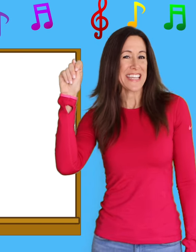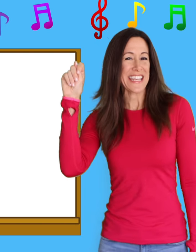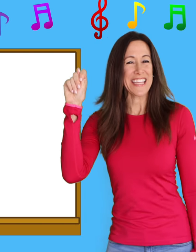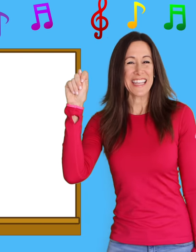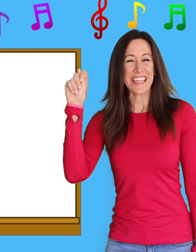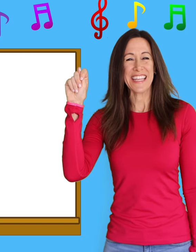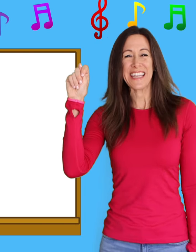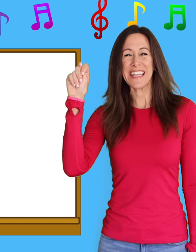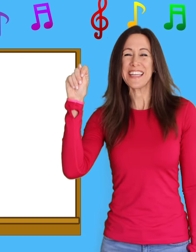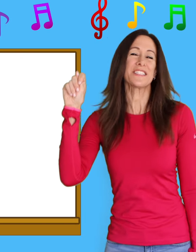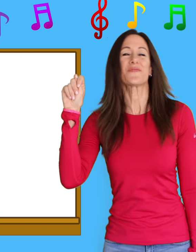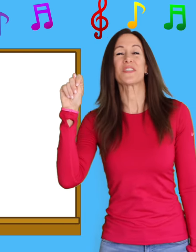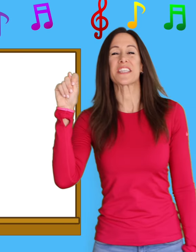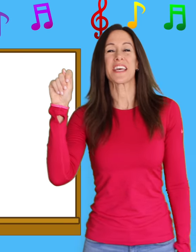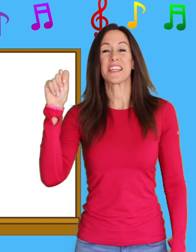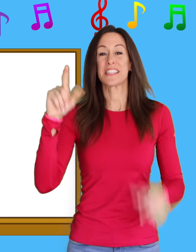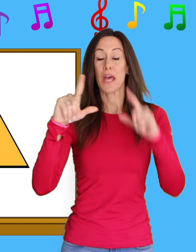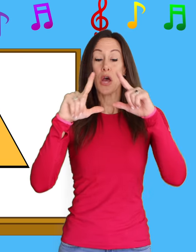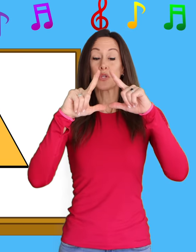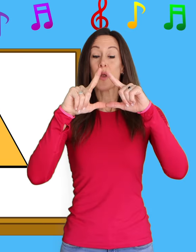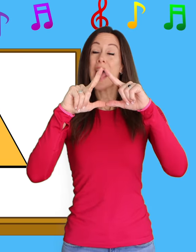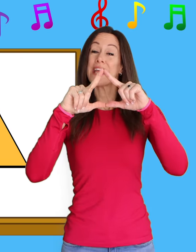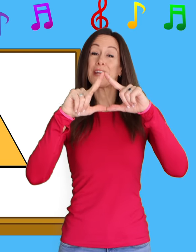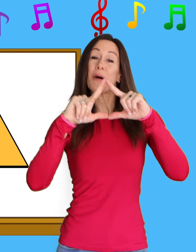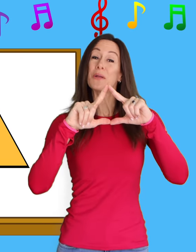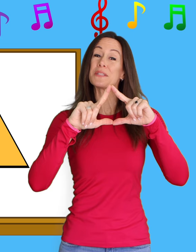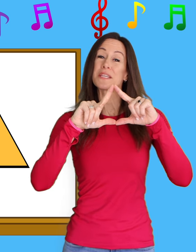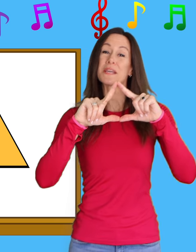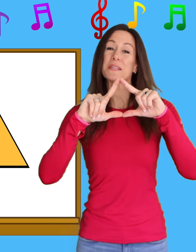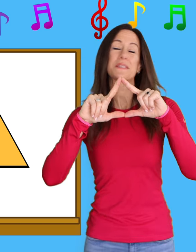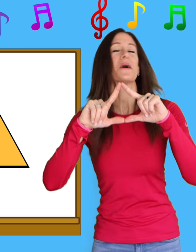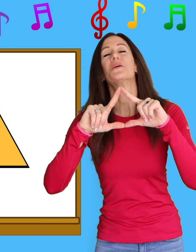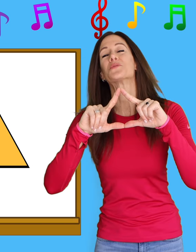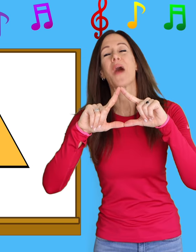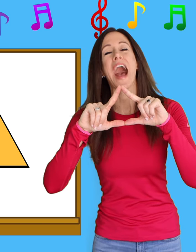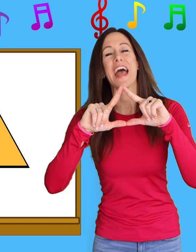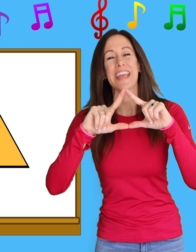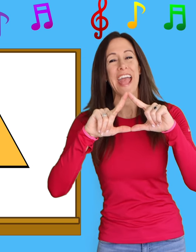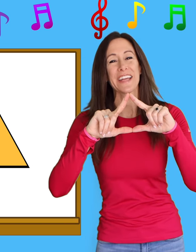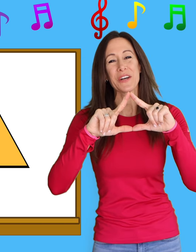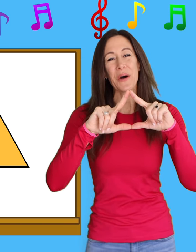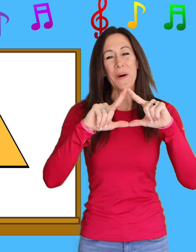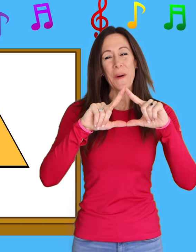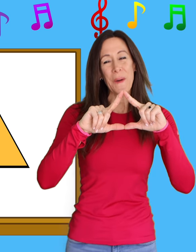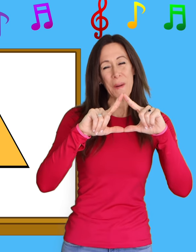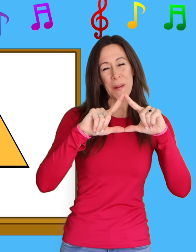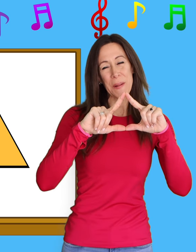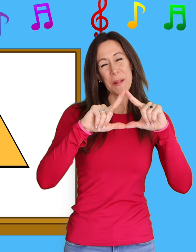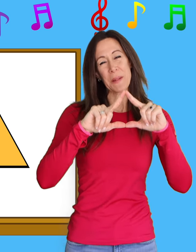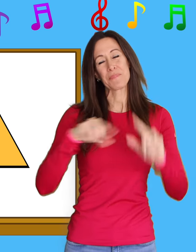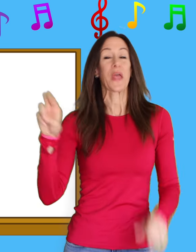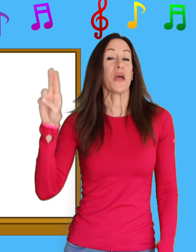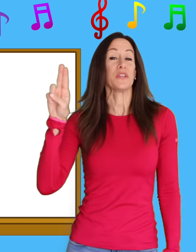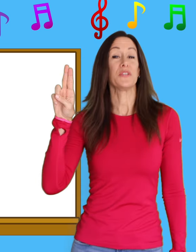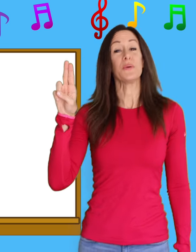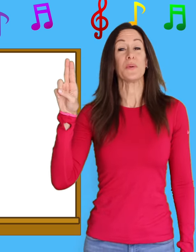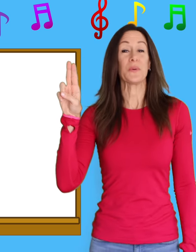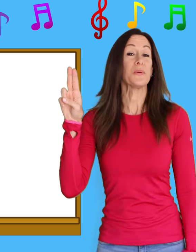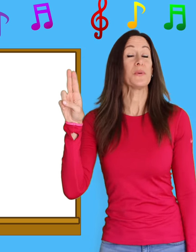is for T-T-Triangle, T-T-Triangle U